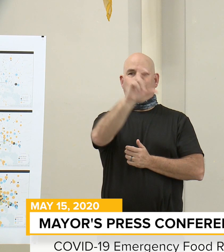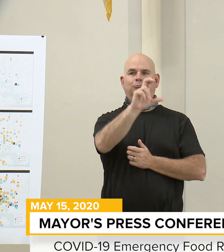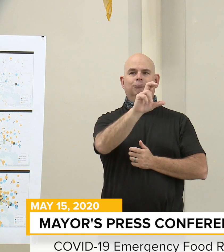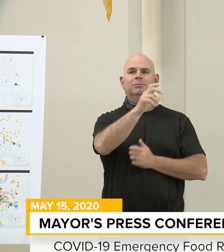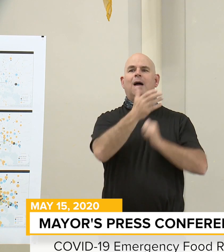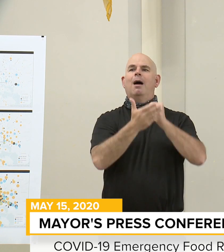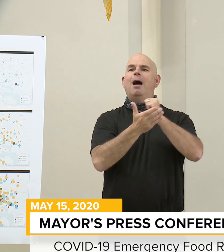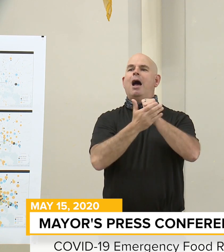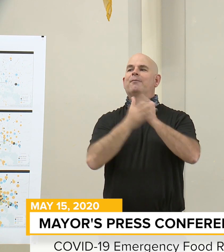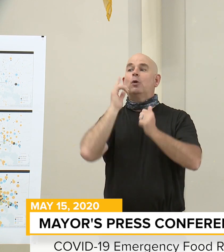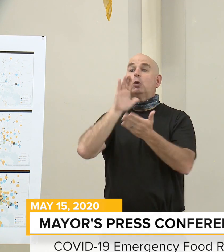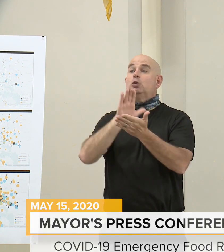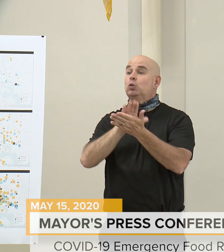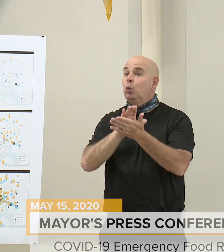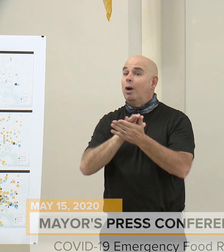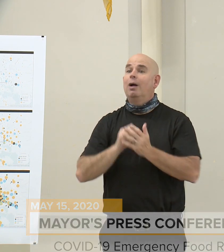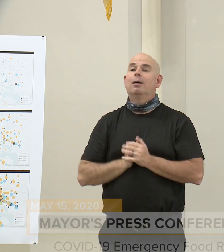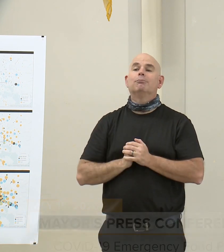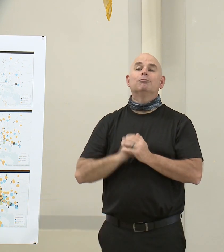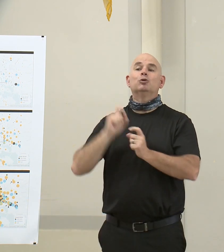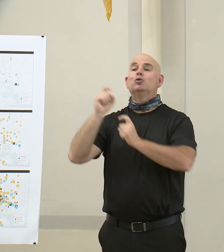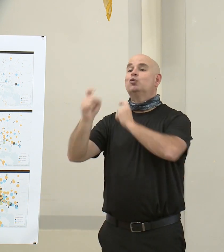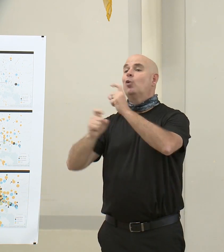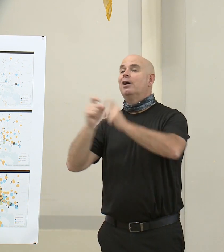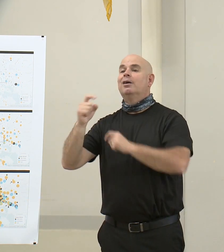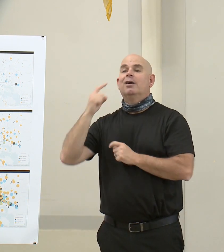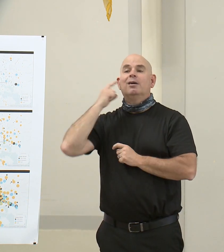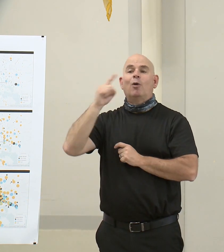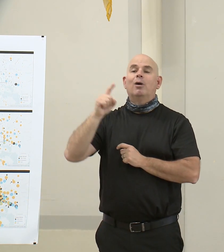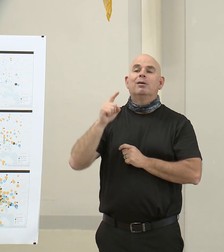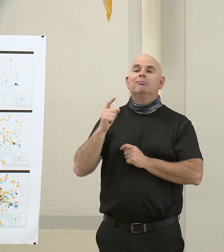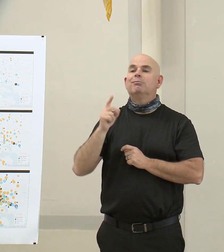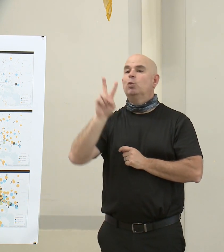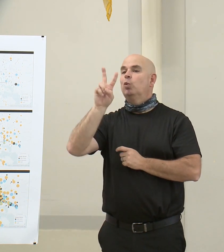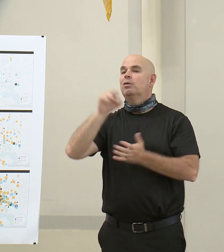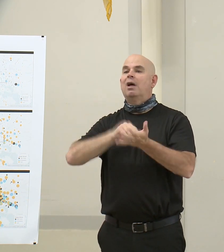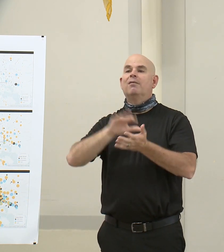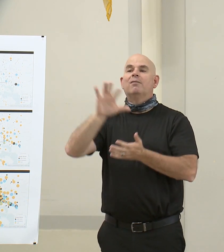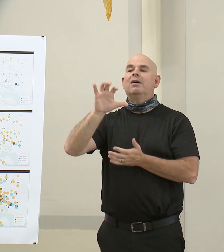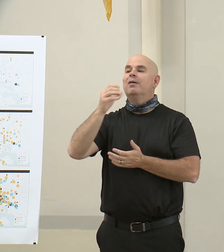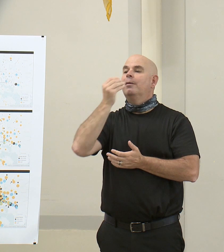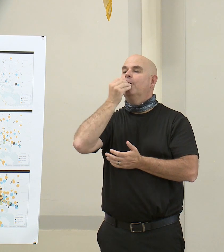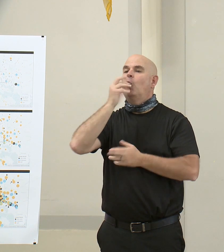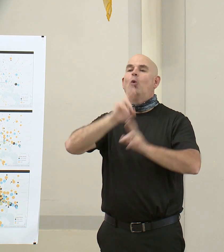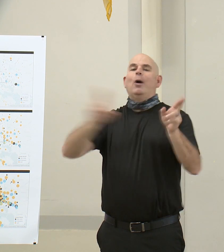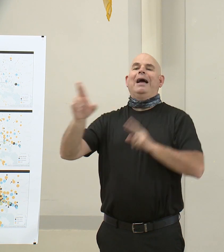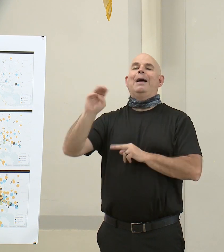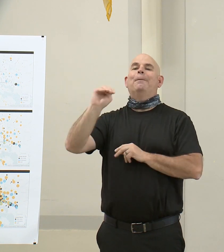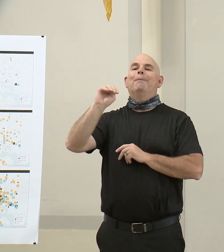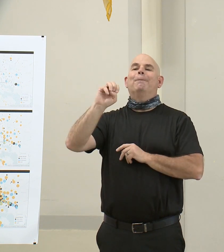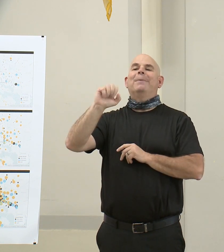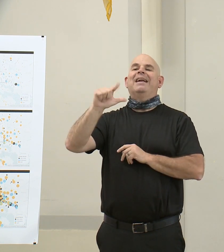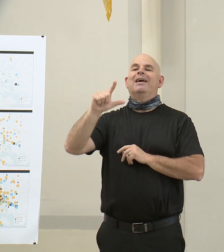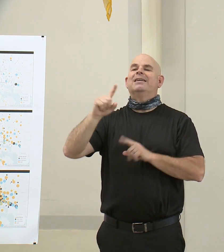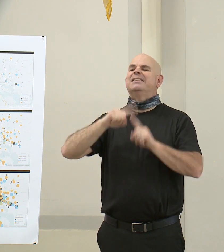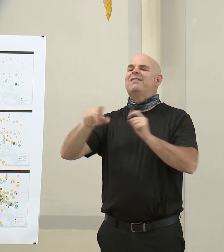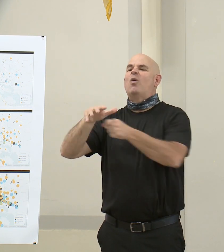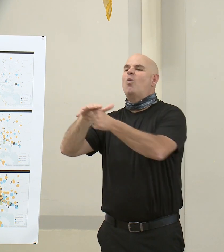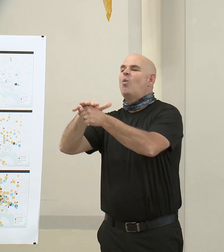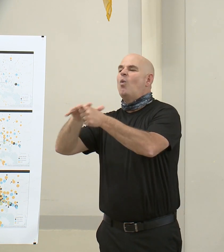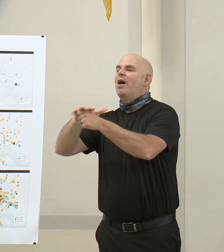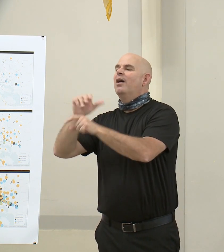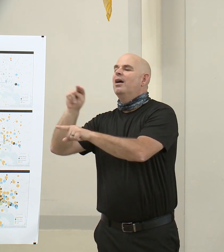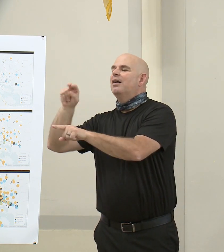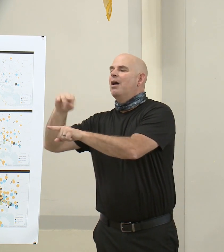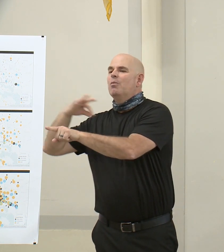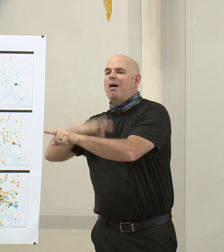to donating 2,500 MREs to the Maryland Food Bank and other local nonprofits, to the hundreds